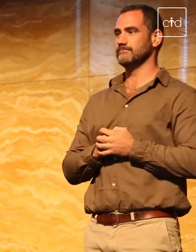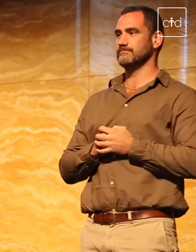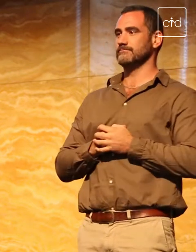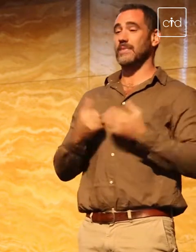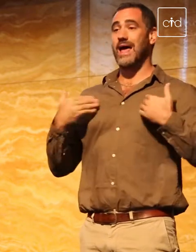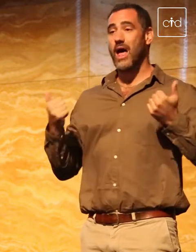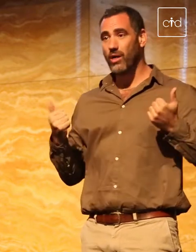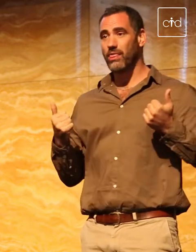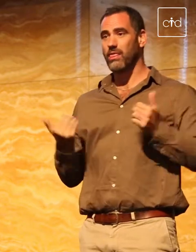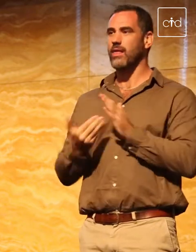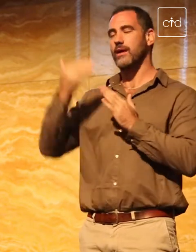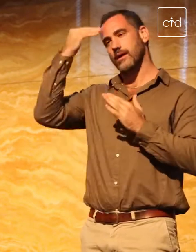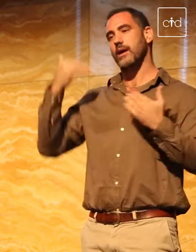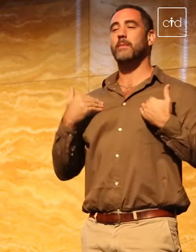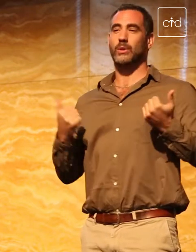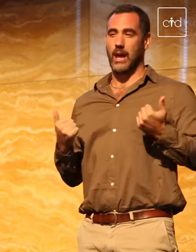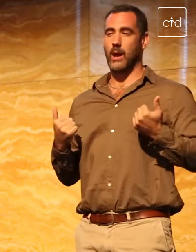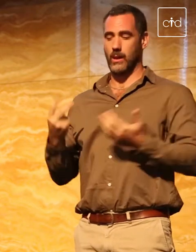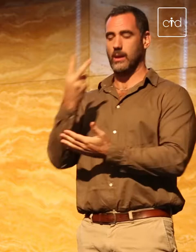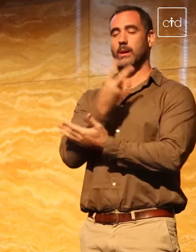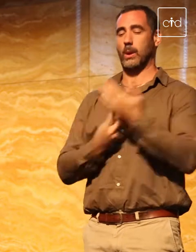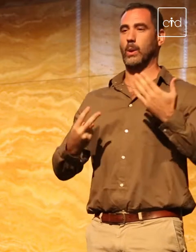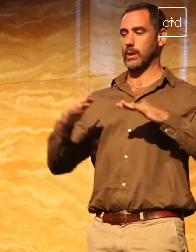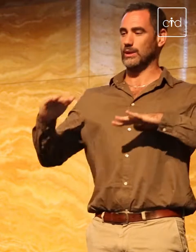health have their own challenges.